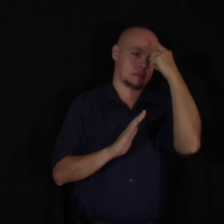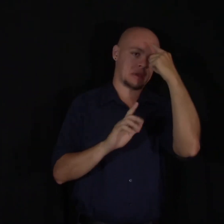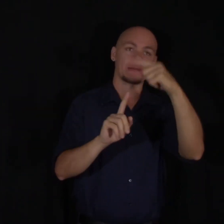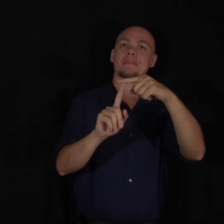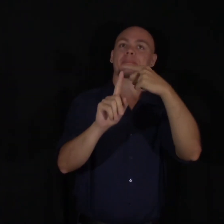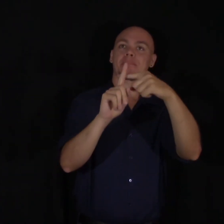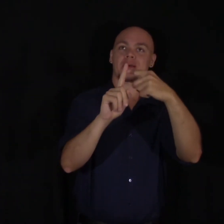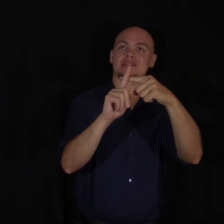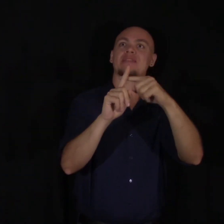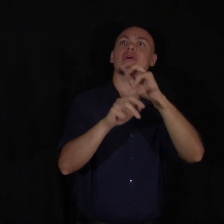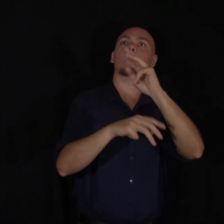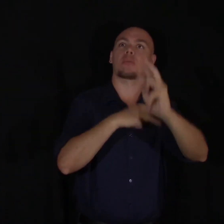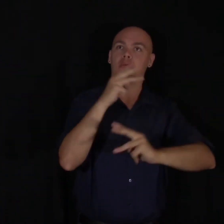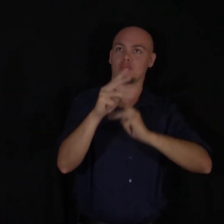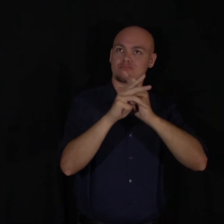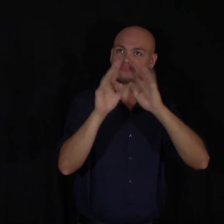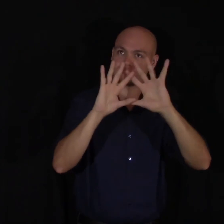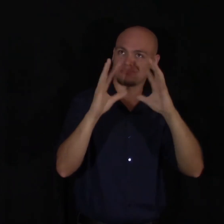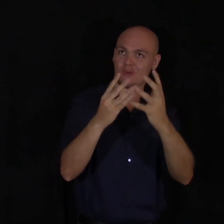about life.